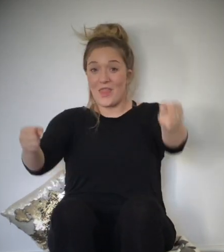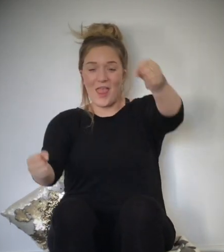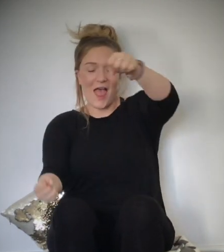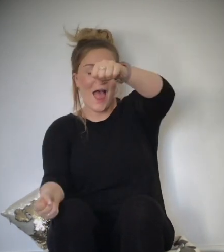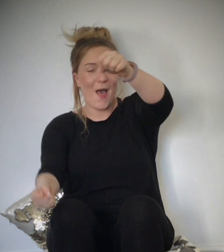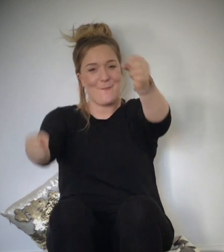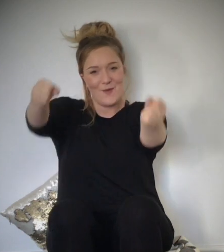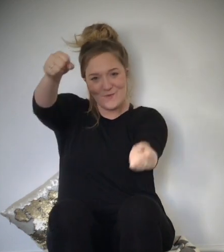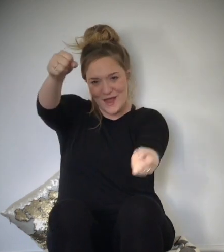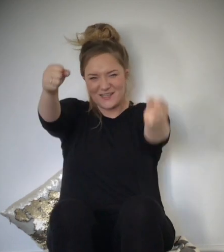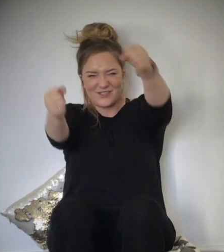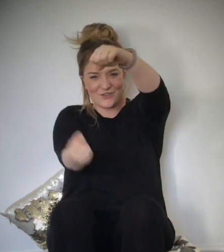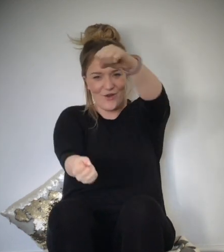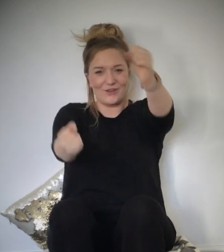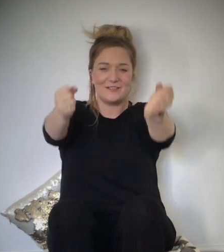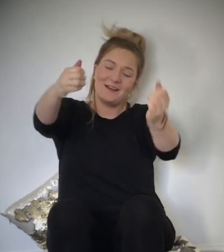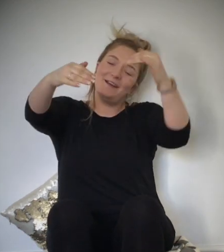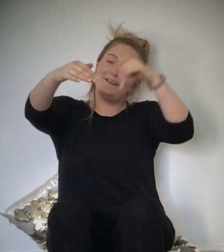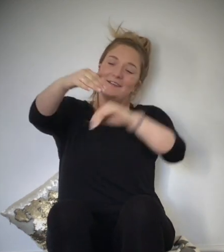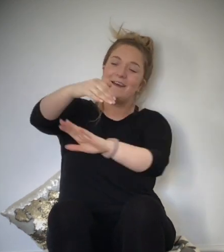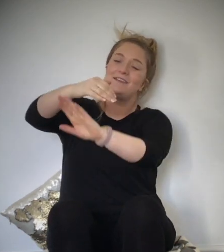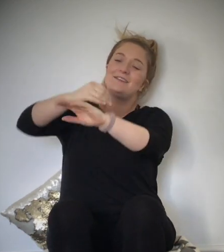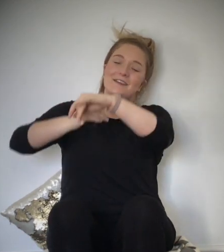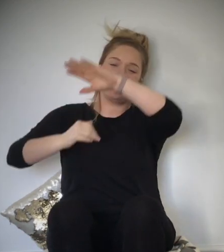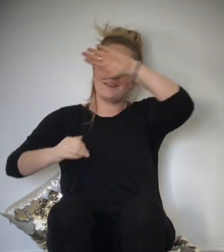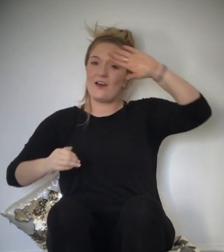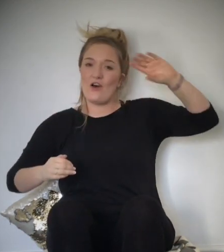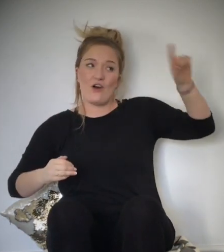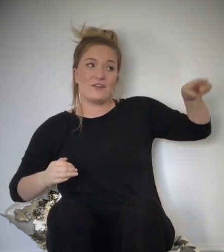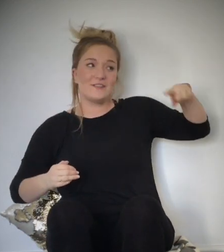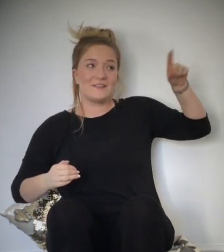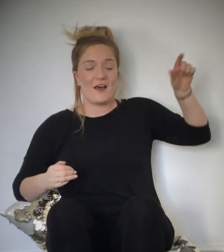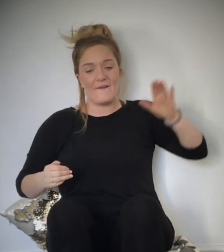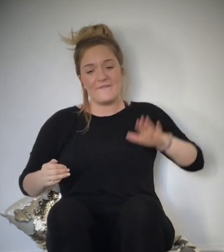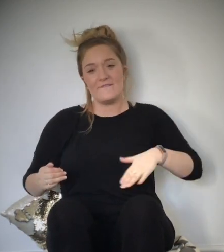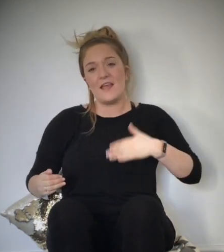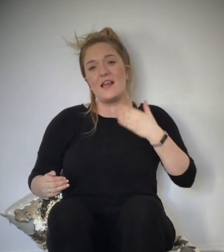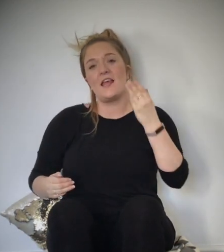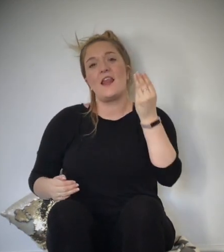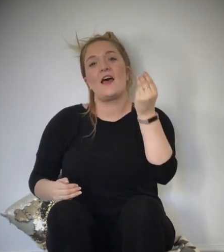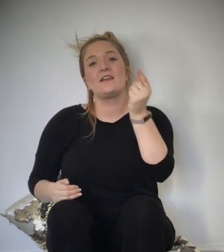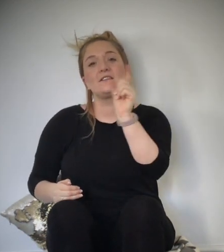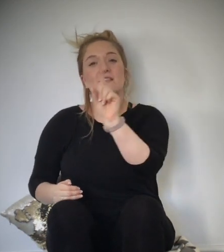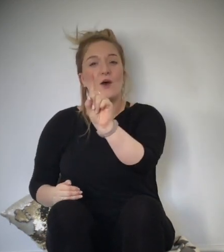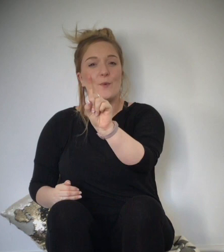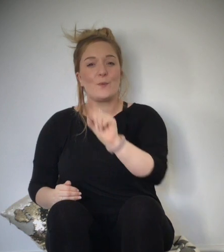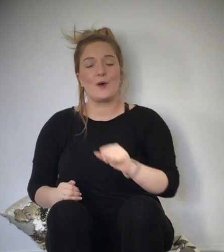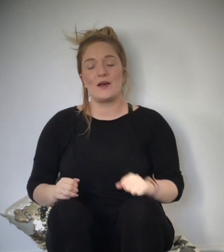I'll be riding shotgun underneath the heart sign, feeling like a someone